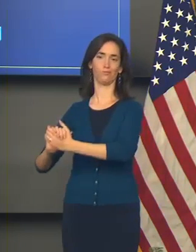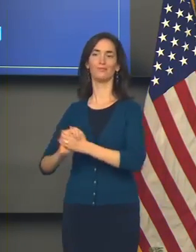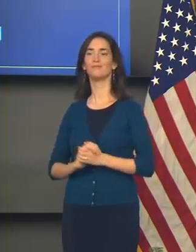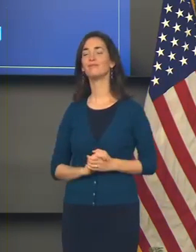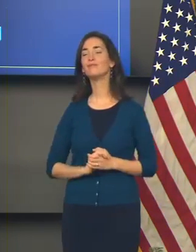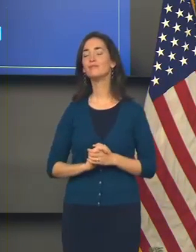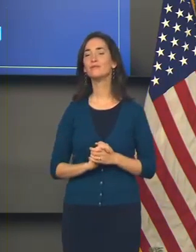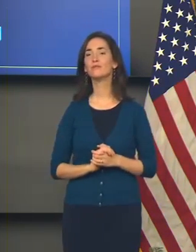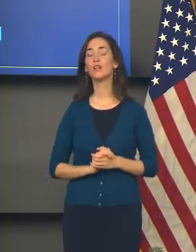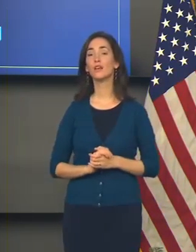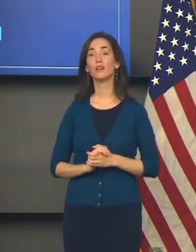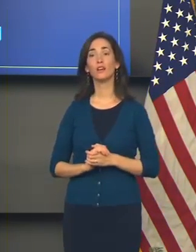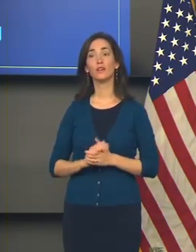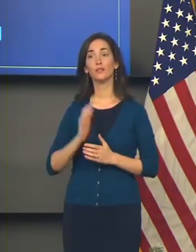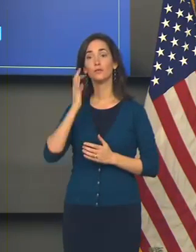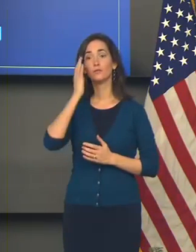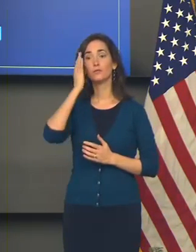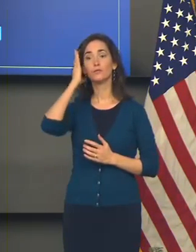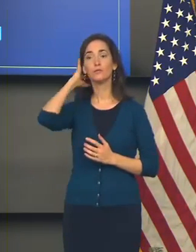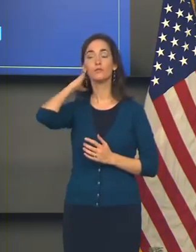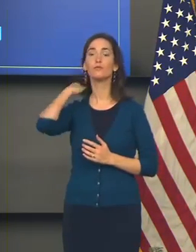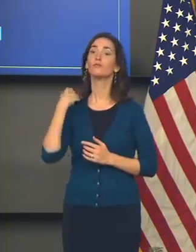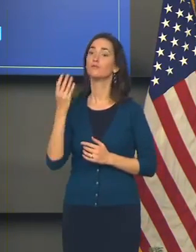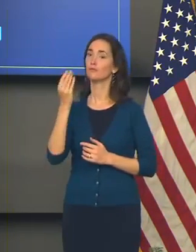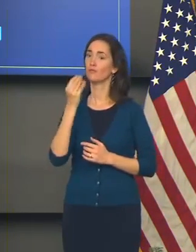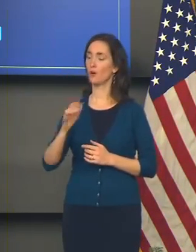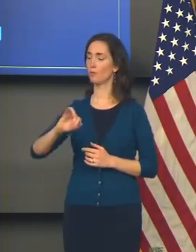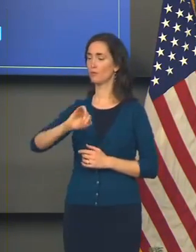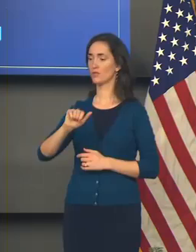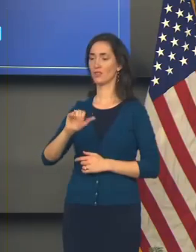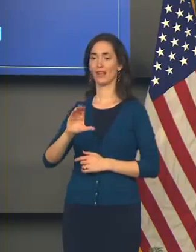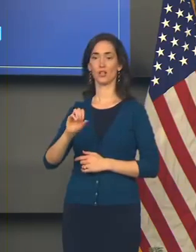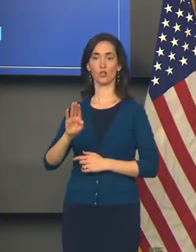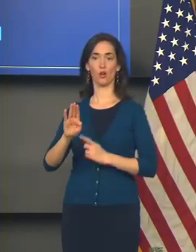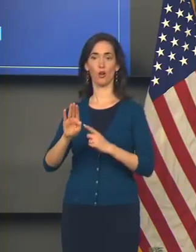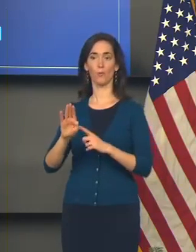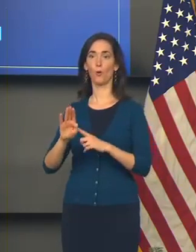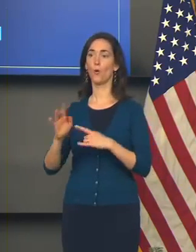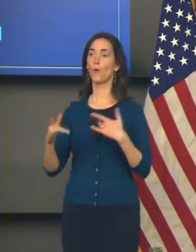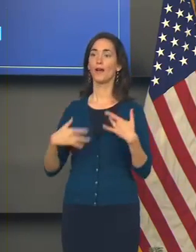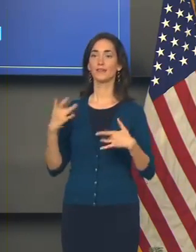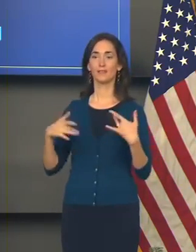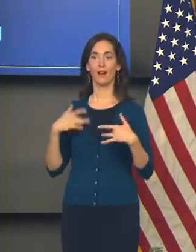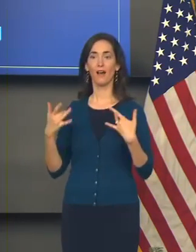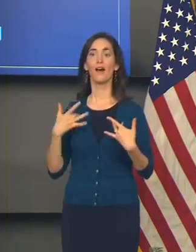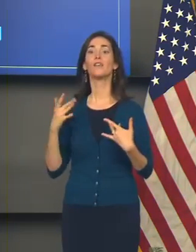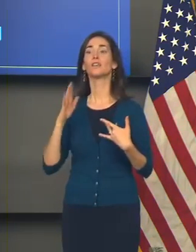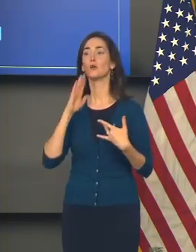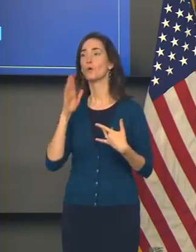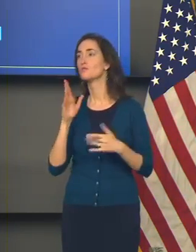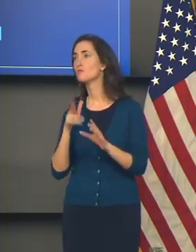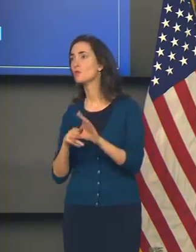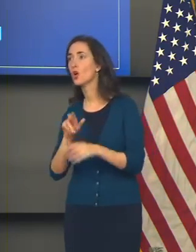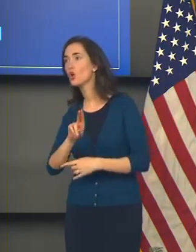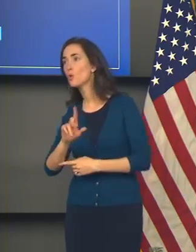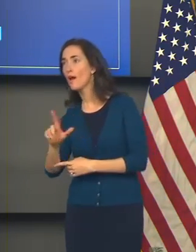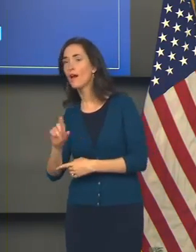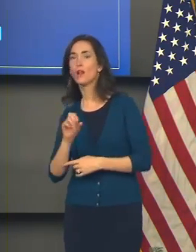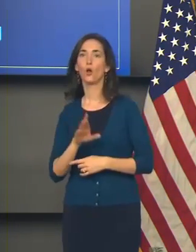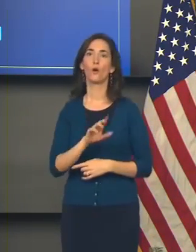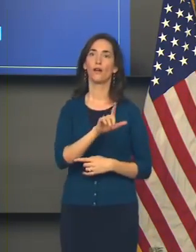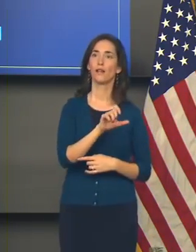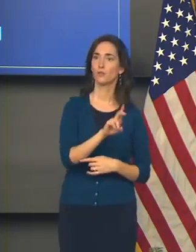I can tell you that Jacob is looking forward to going to UL or LSU and getting a technology